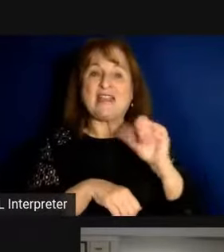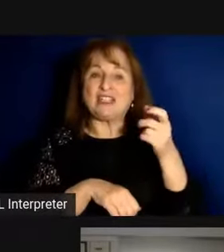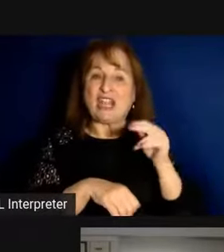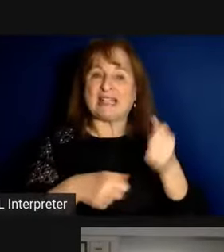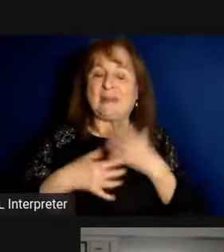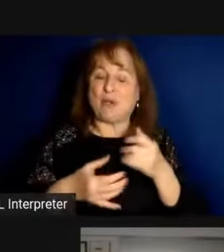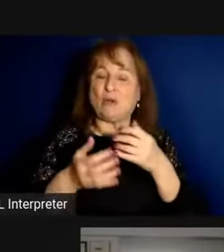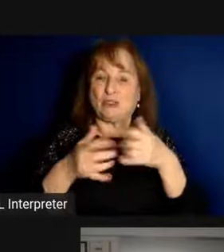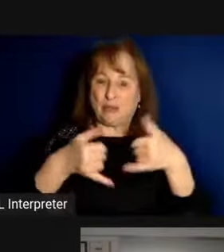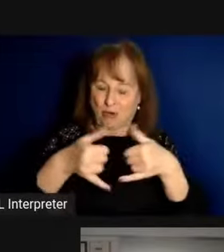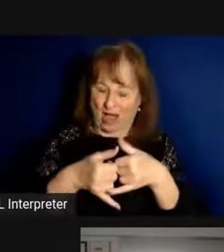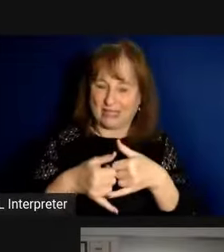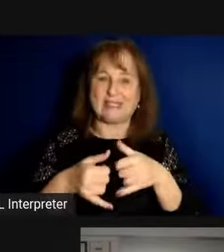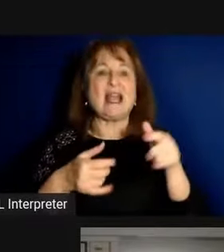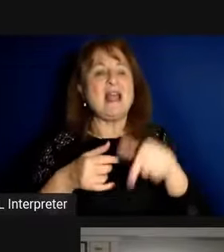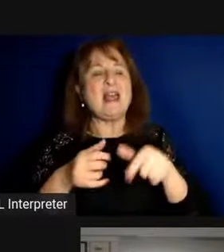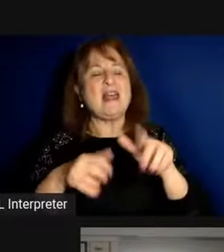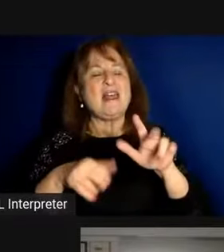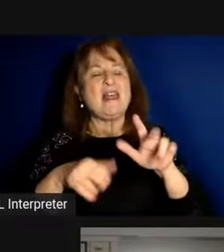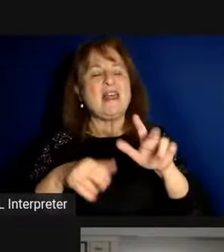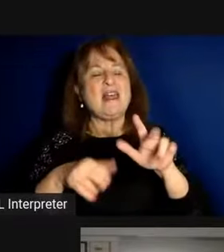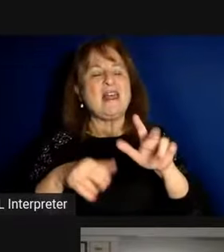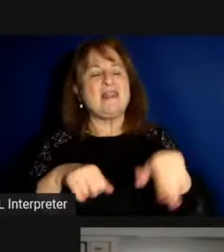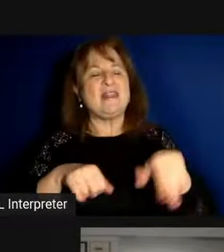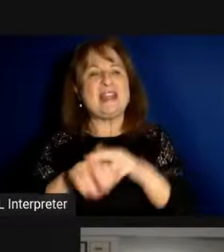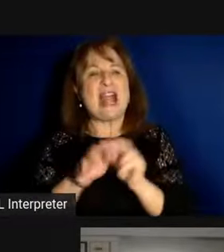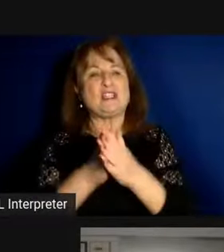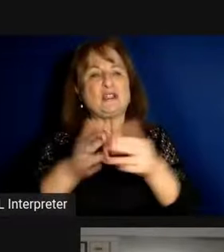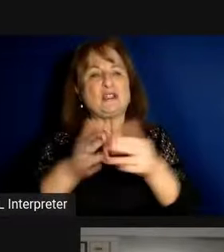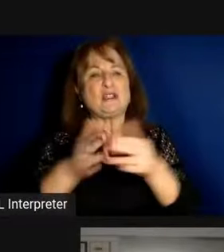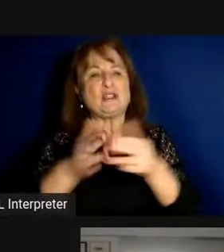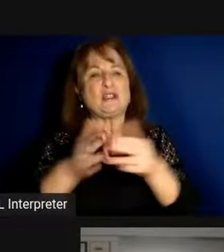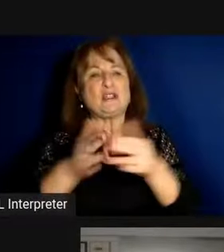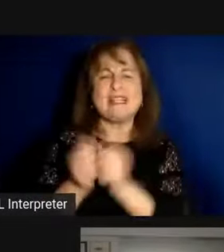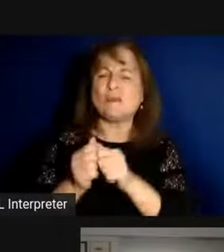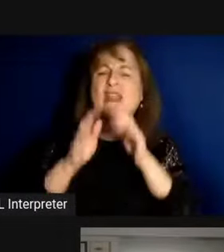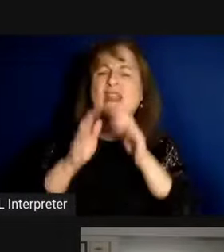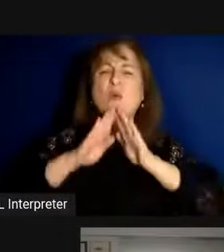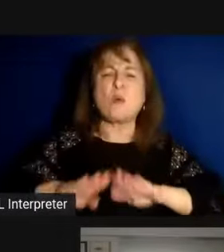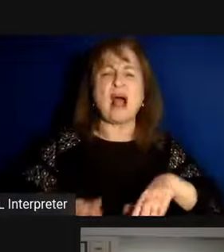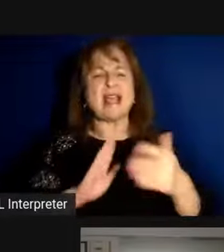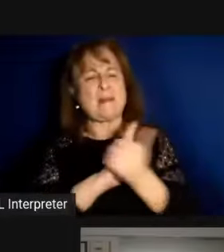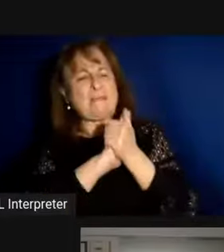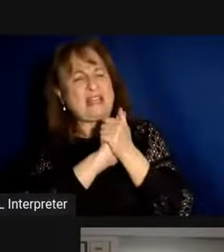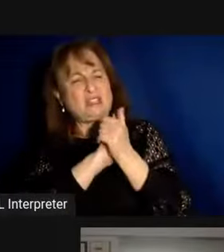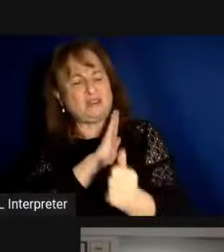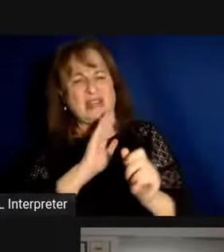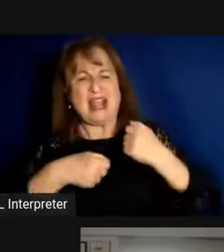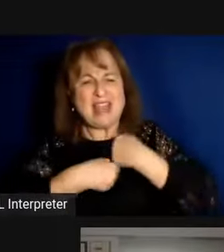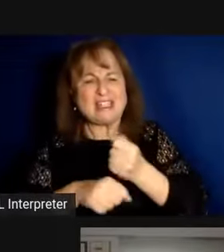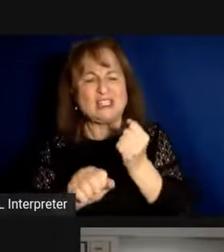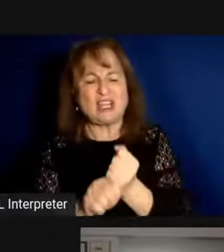Sightlines, the National Book Award judges noted that Arthur writes with a quiet mastery which generates